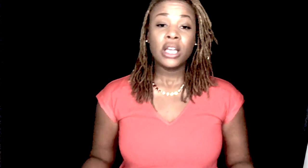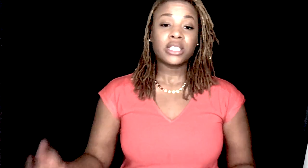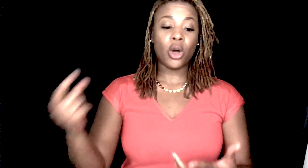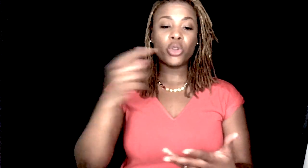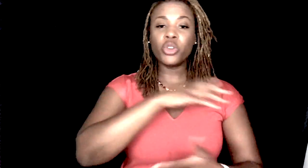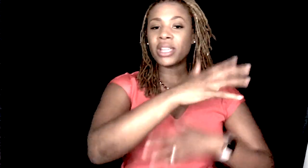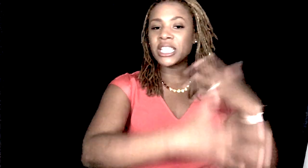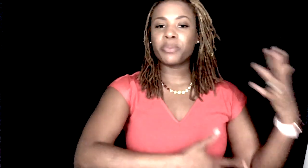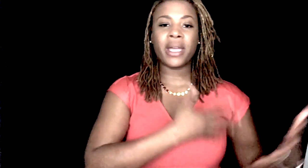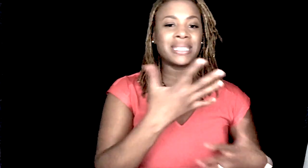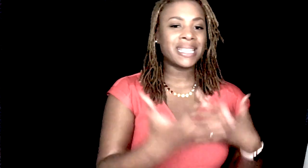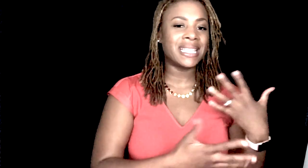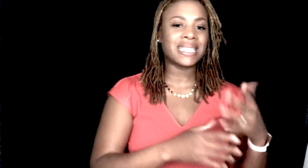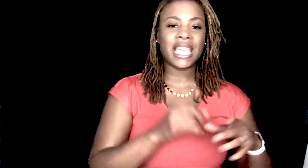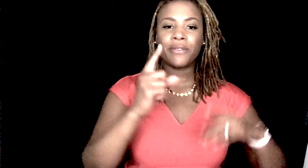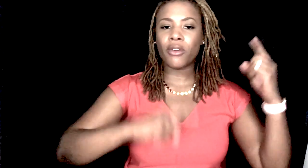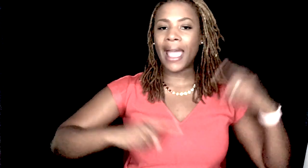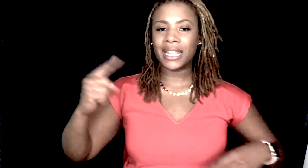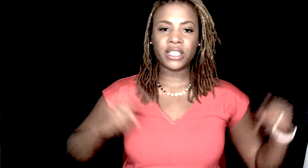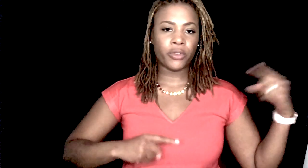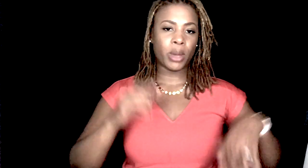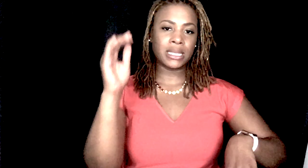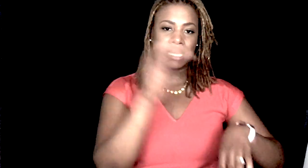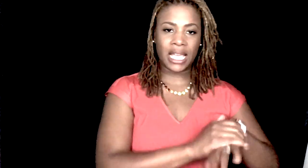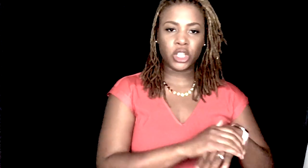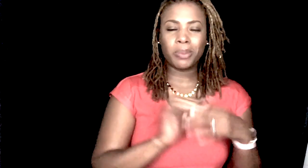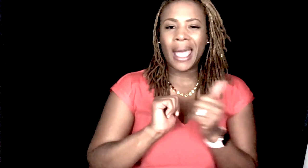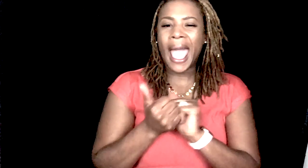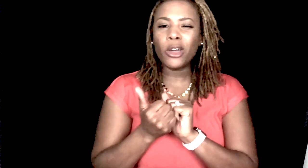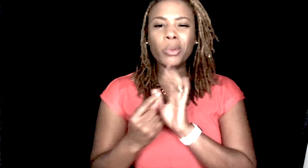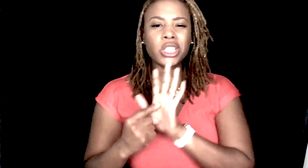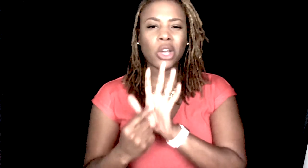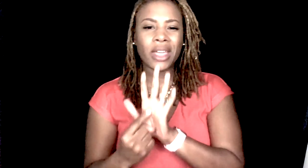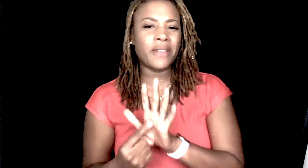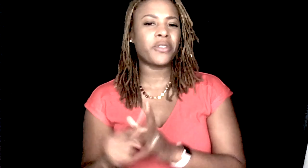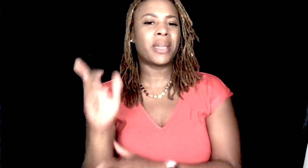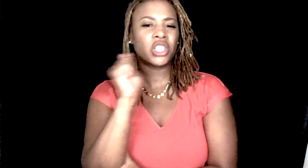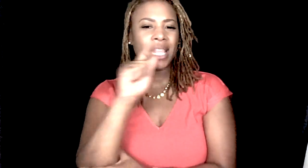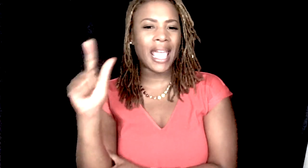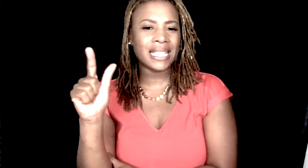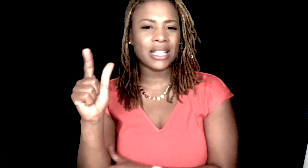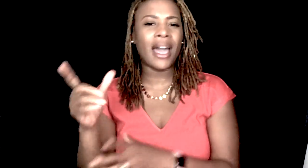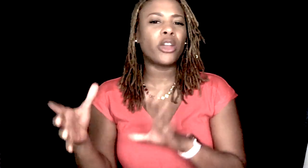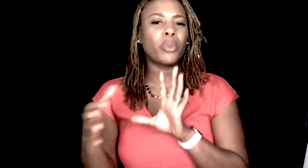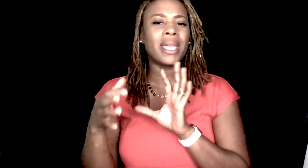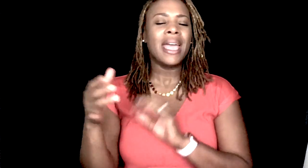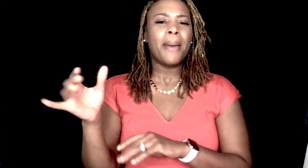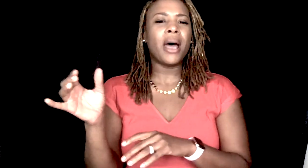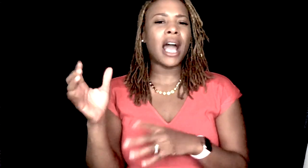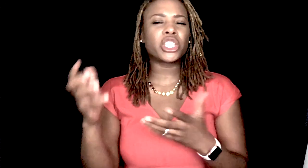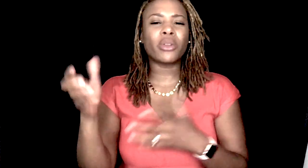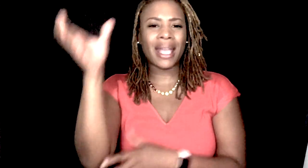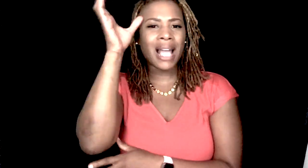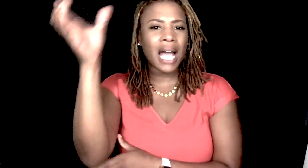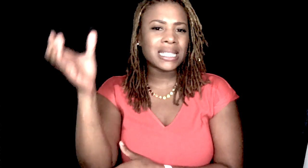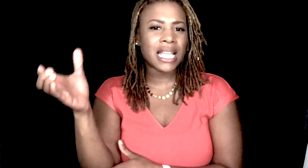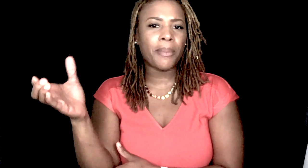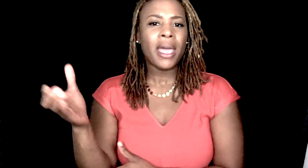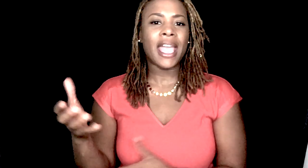So, you can express tense in a variety of different ways in English, but how do we show that information in ASL? How do we show that concept in